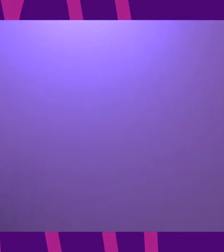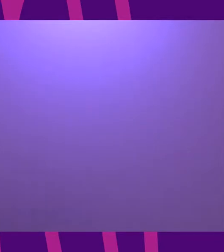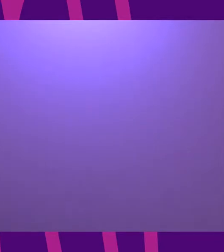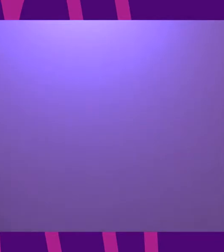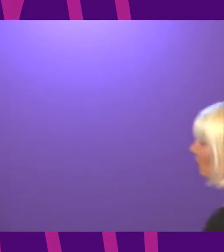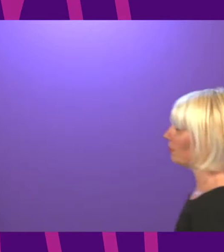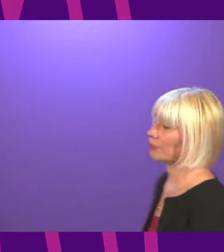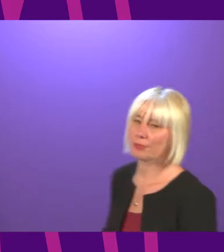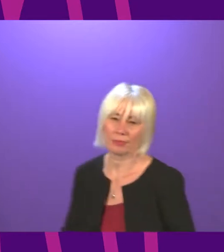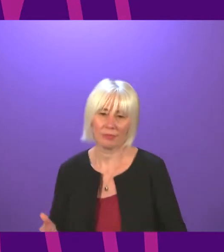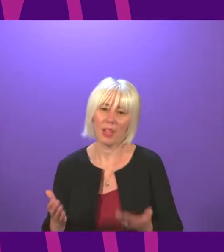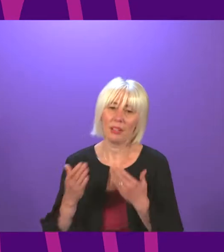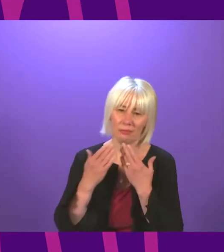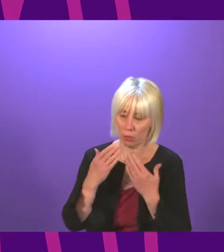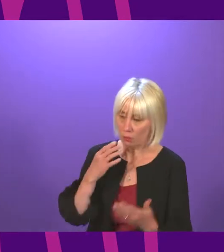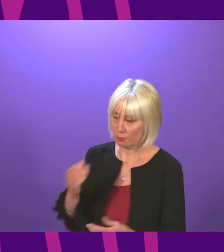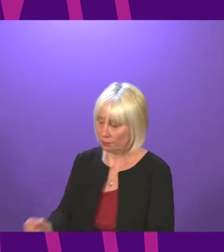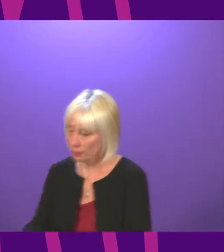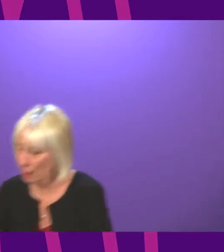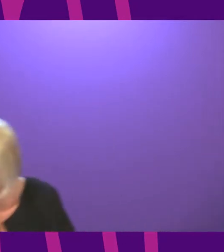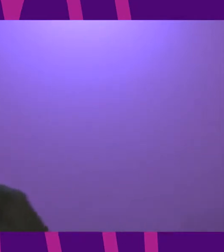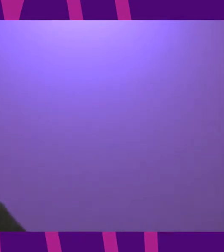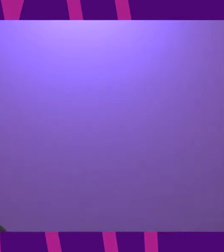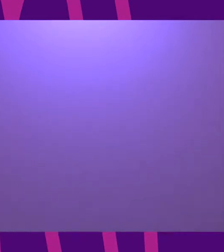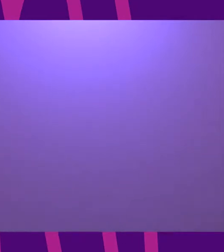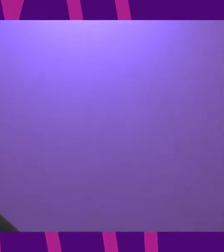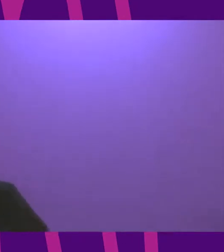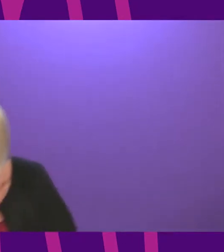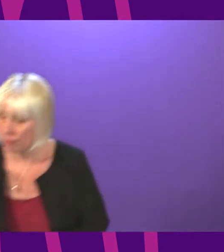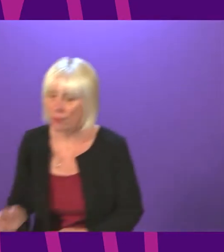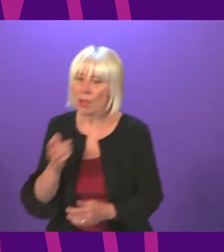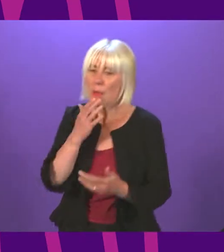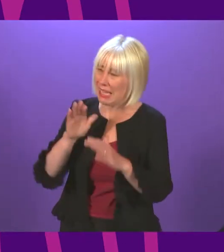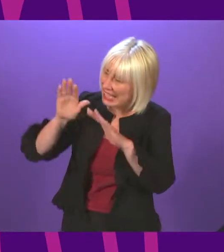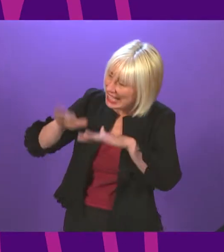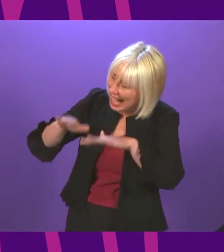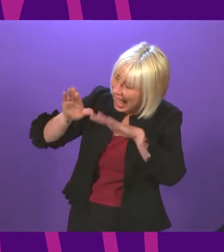because Deputy Besideing Officer perhaps we can calm the Deputy First Minister down and we can return